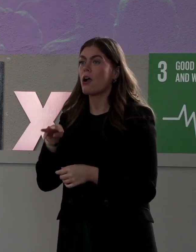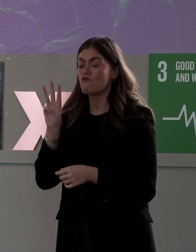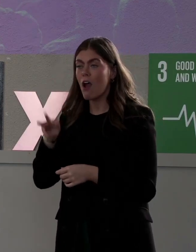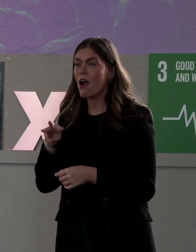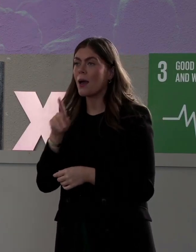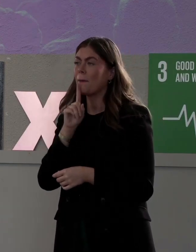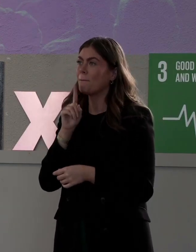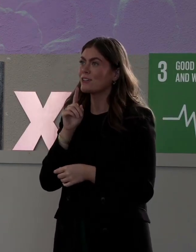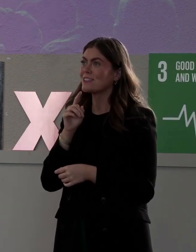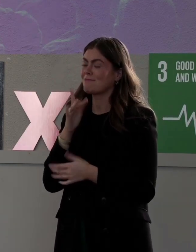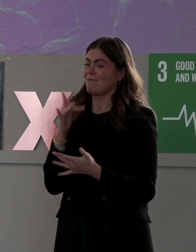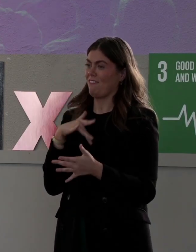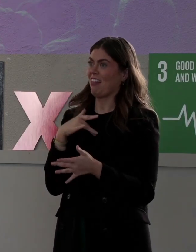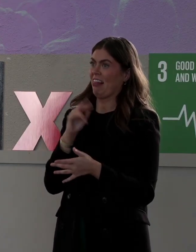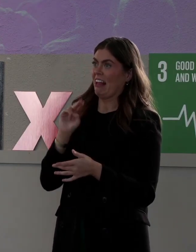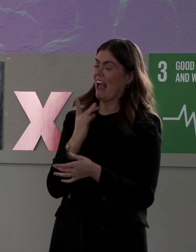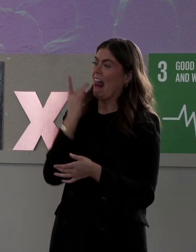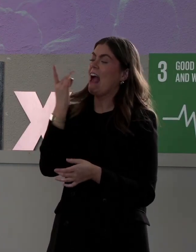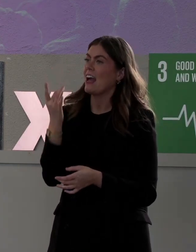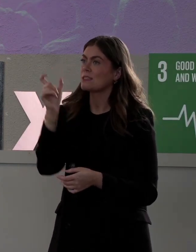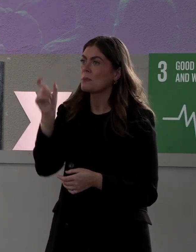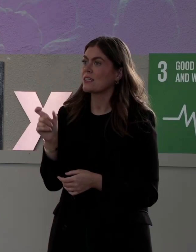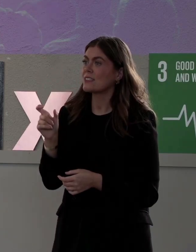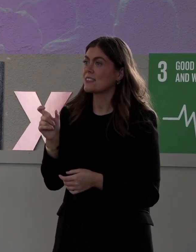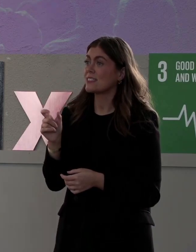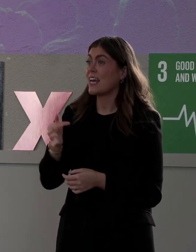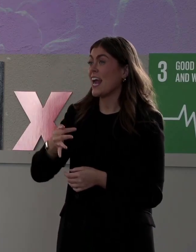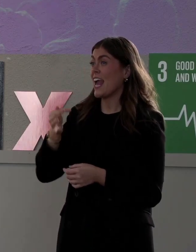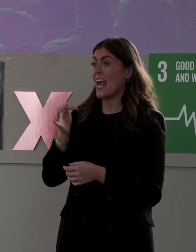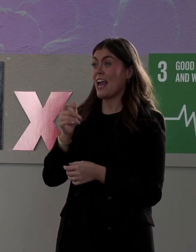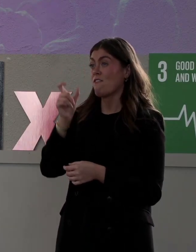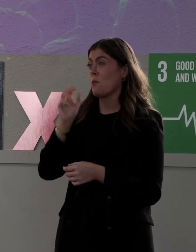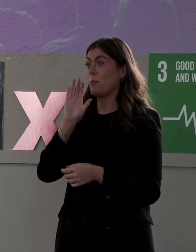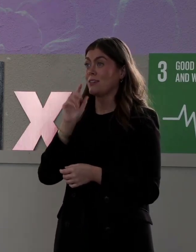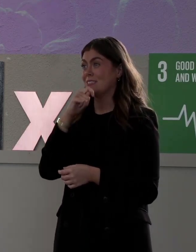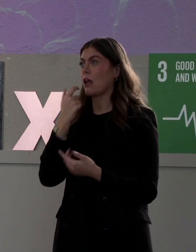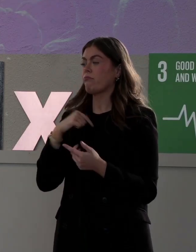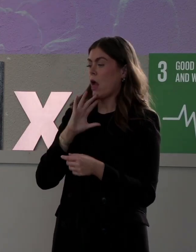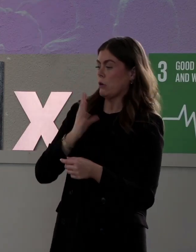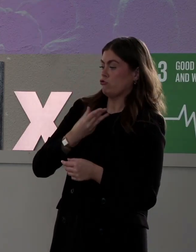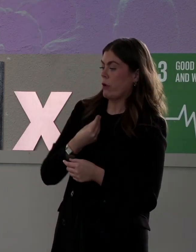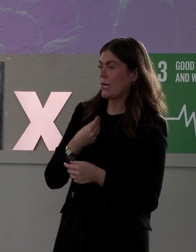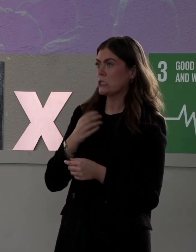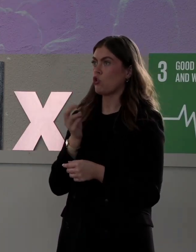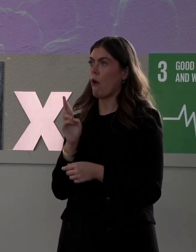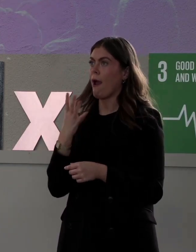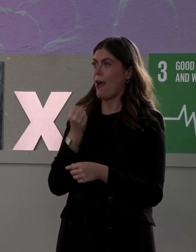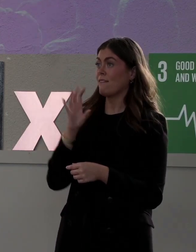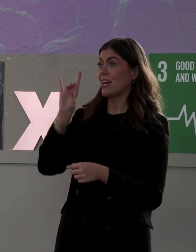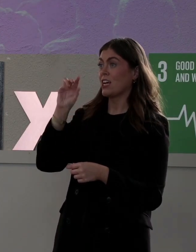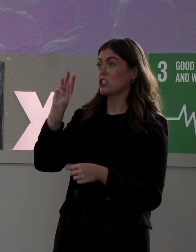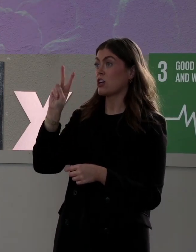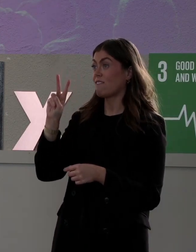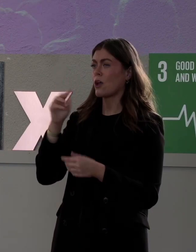feel free to ask. And you know what, if somebody comes out of their trams on HIV to you, what do you do? Give them a hope.